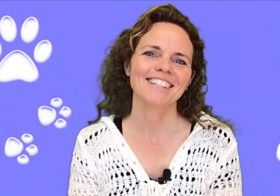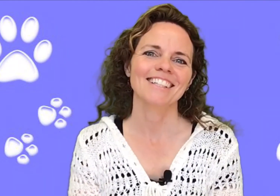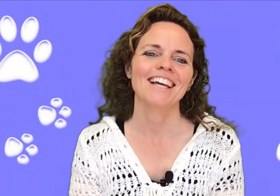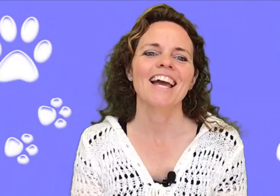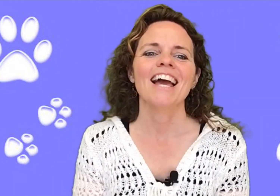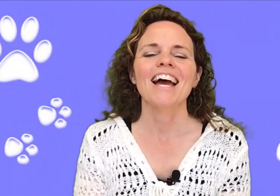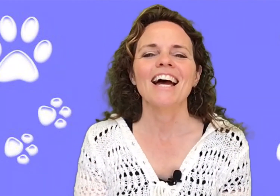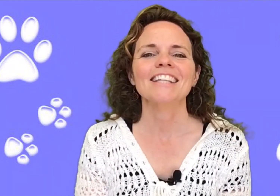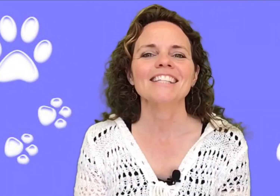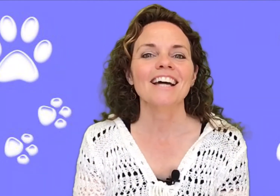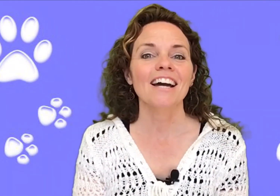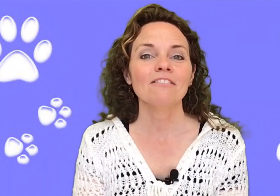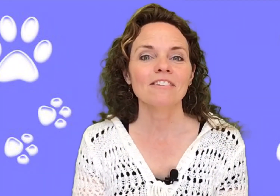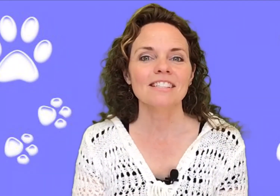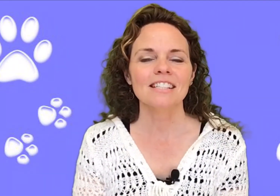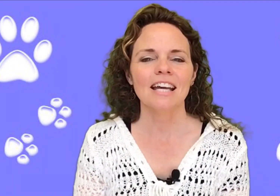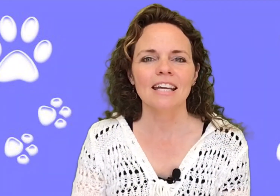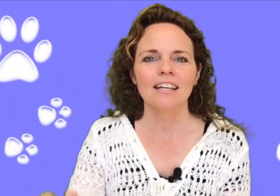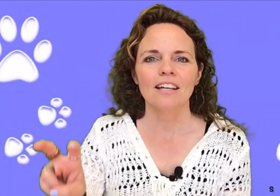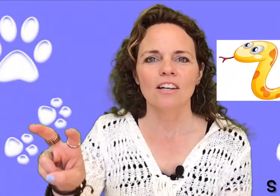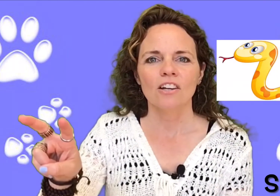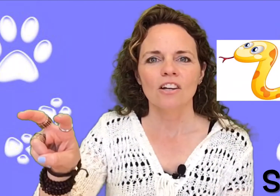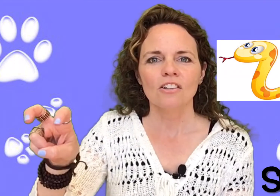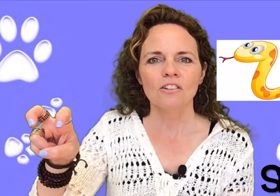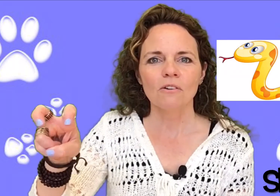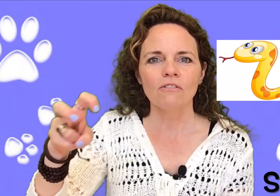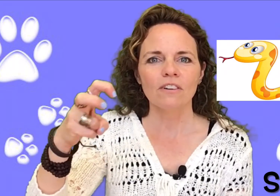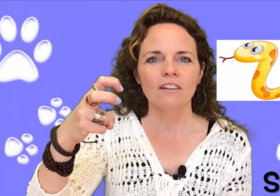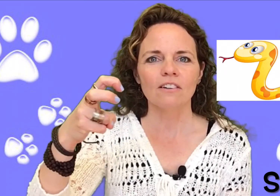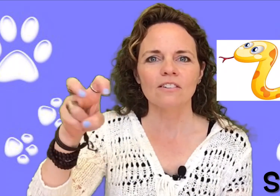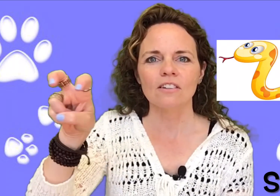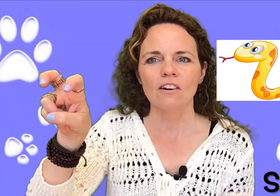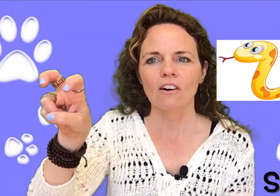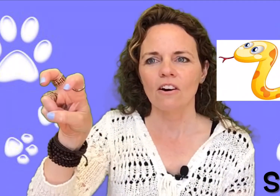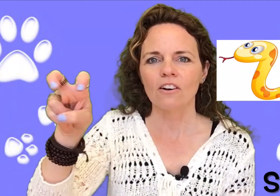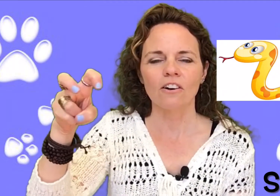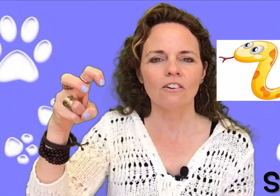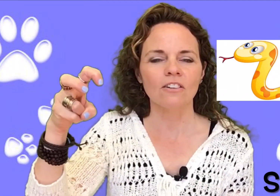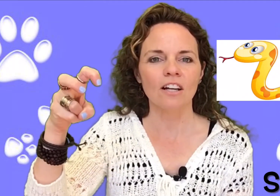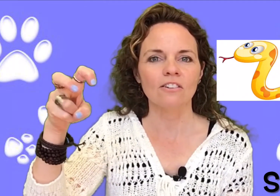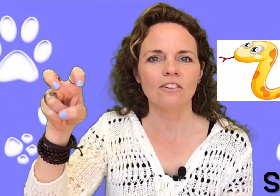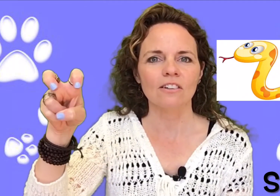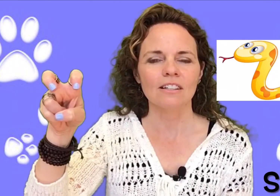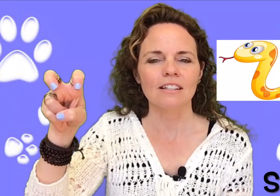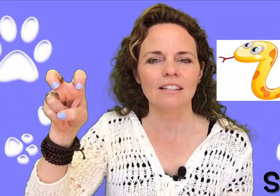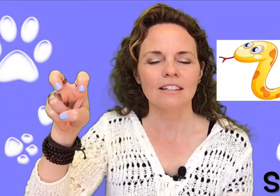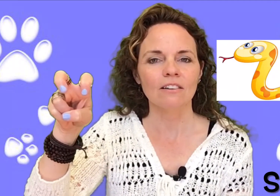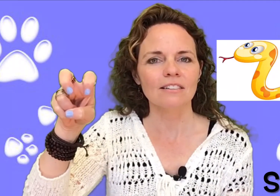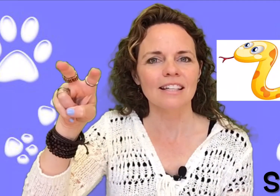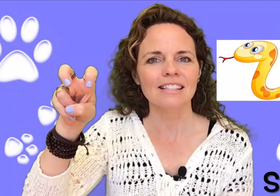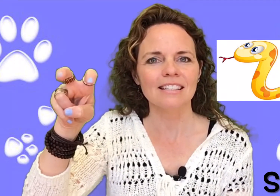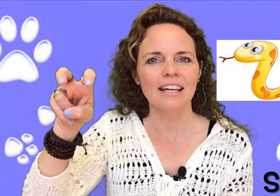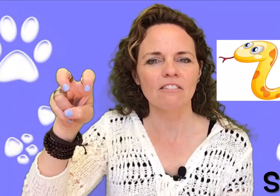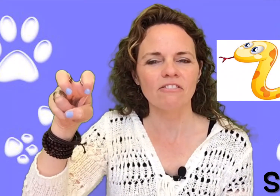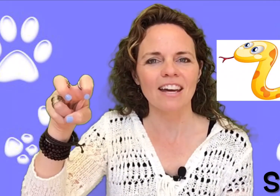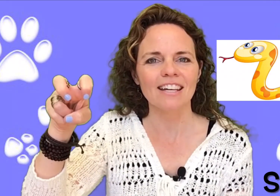And the sign for snake. Two fingers are curled under. Looks like snake fangs.